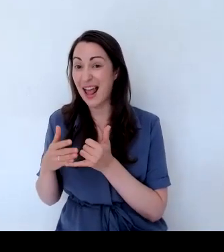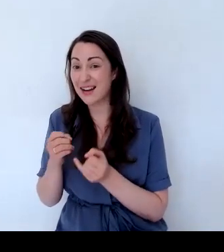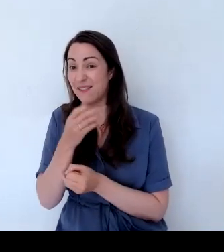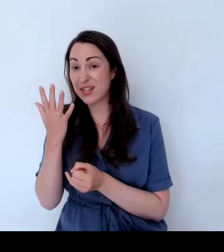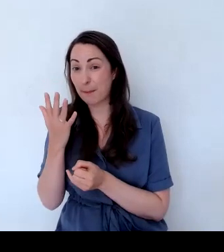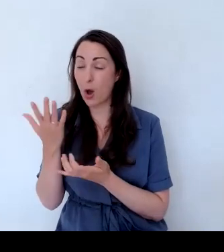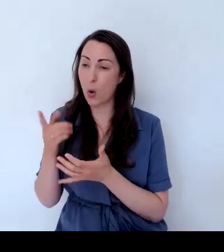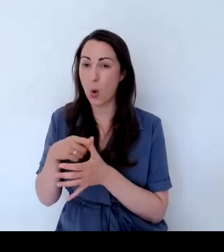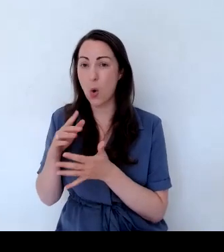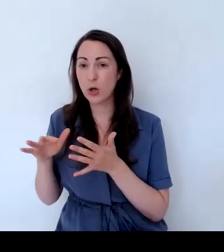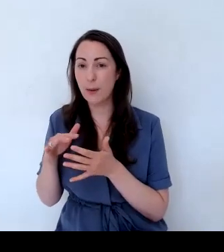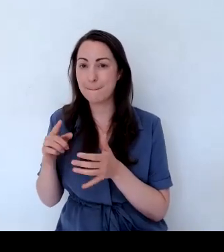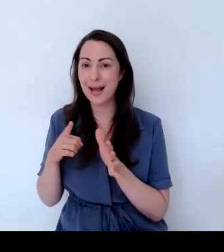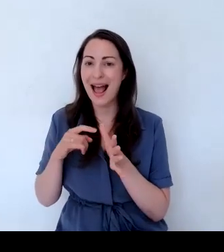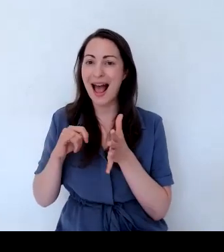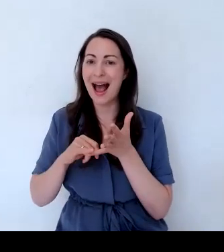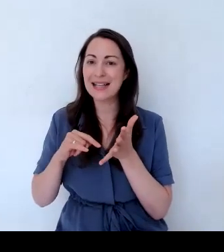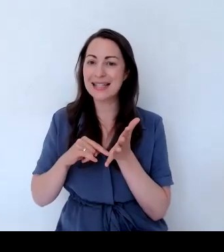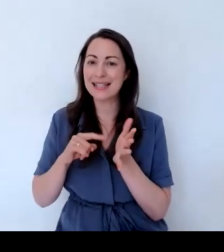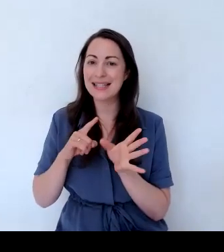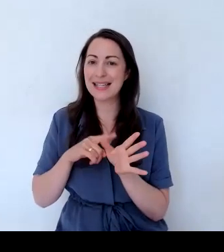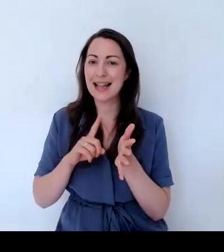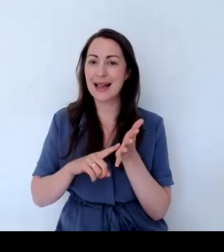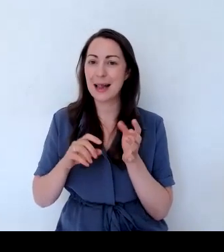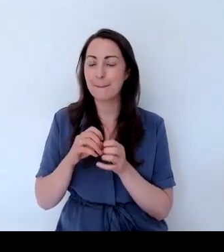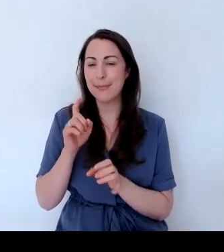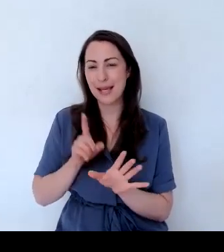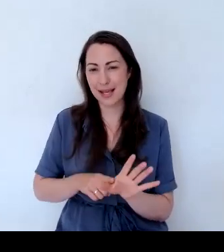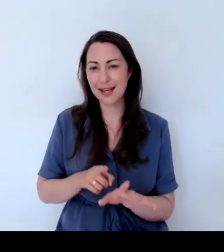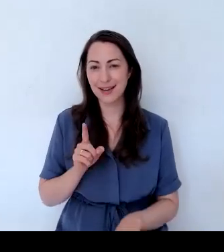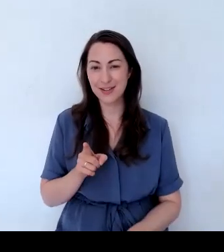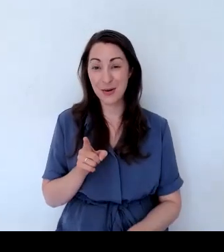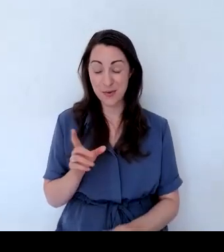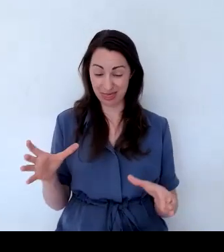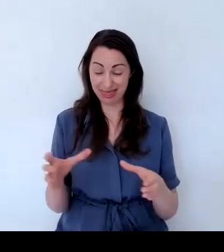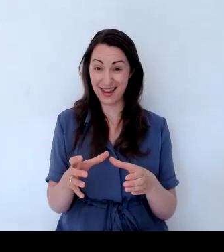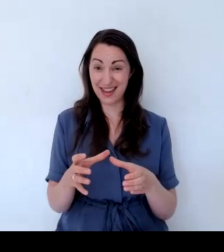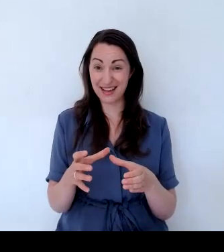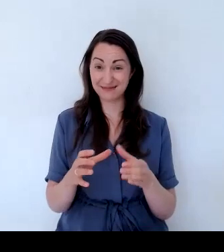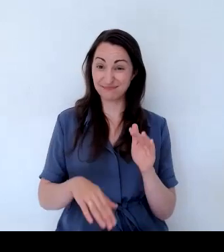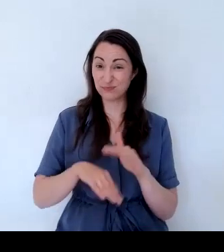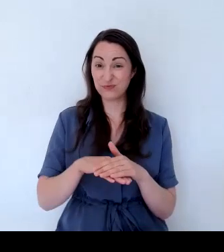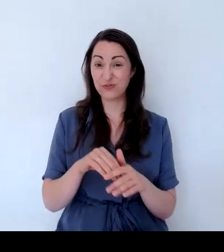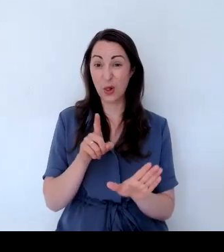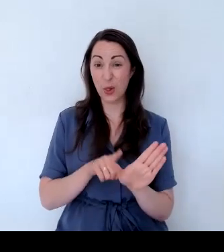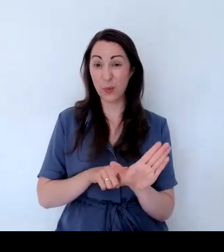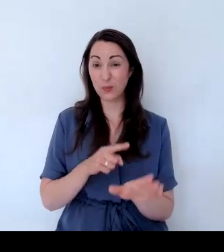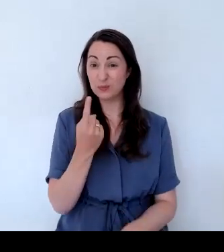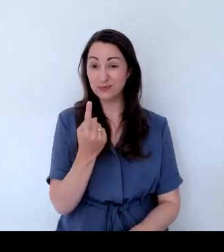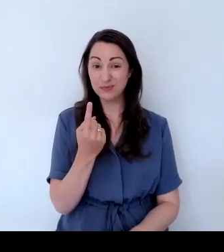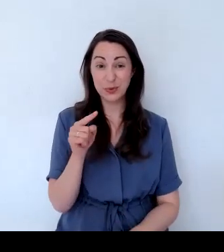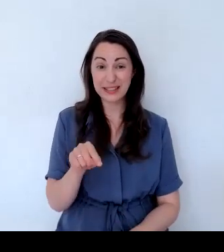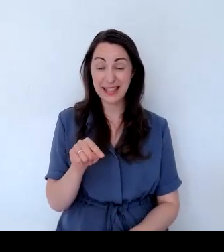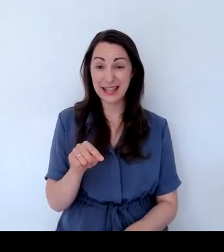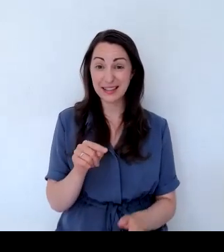those together, I think it's almost like a little sort of 12 months package there that we've put together. And it's been